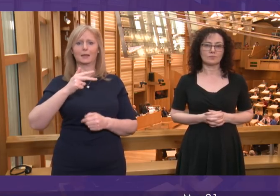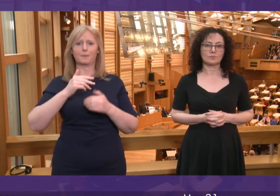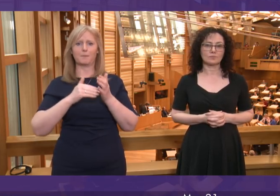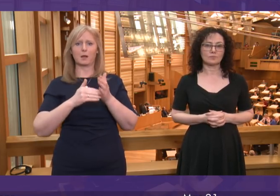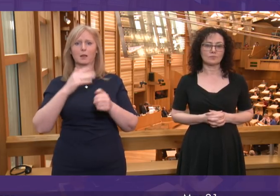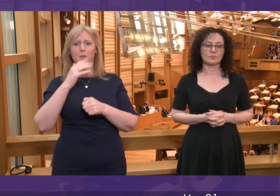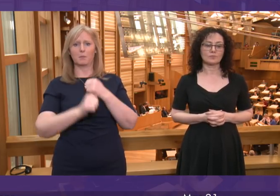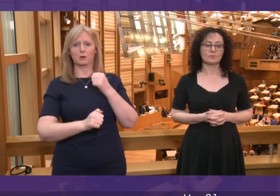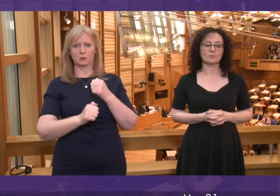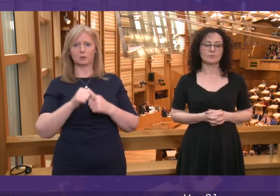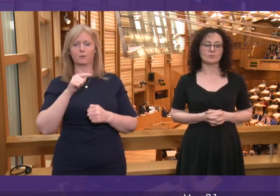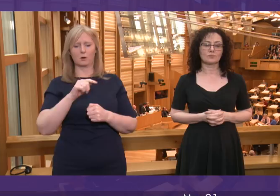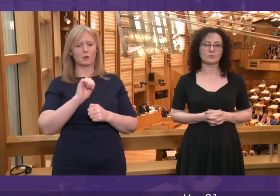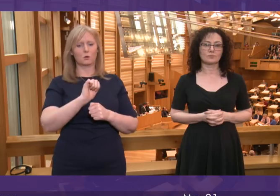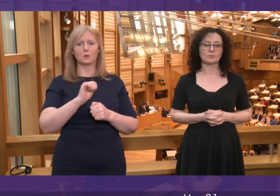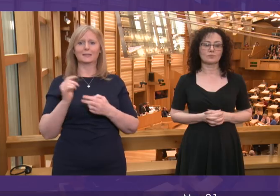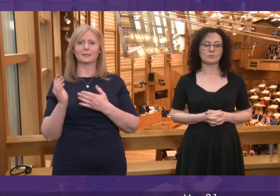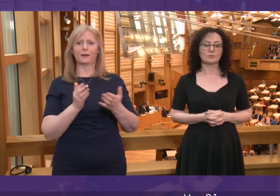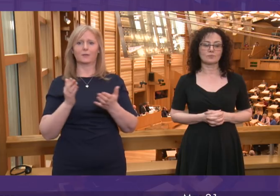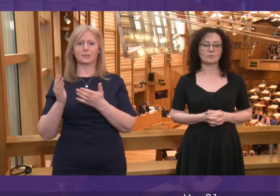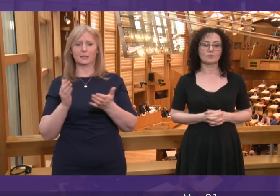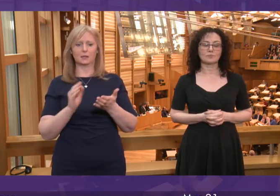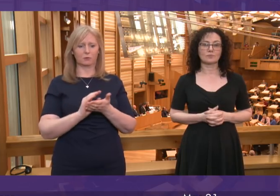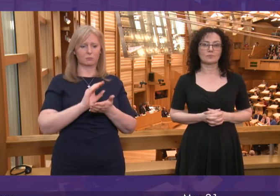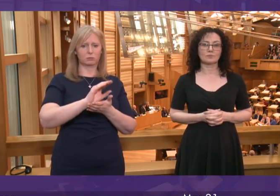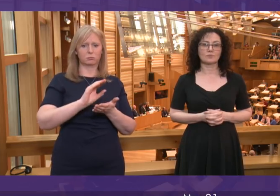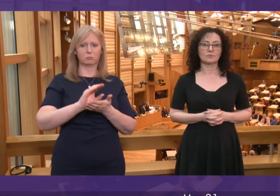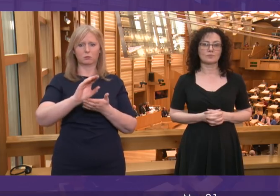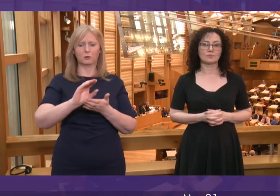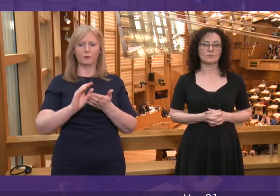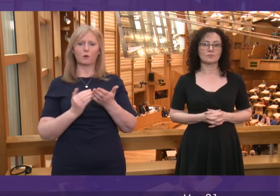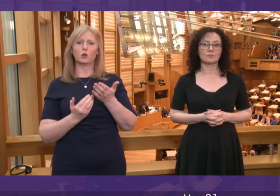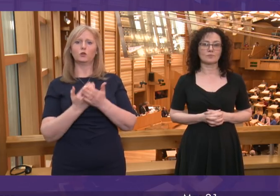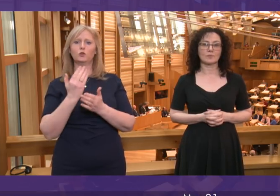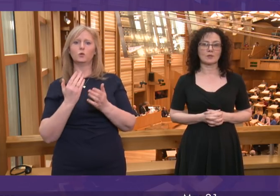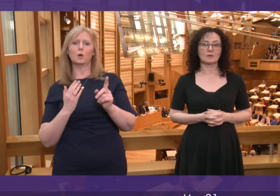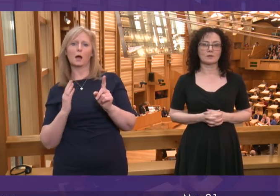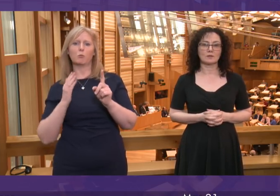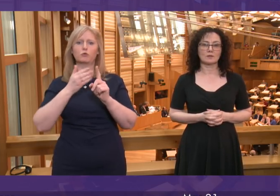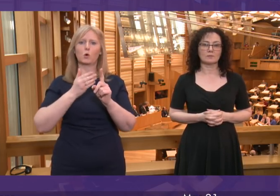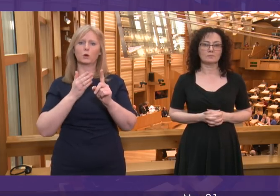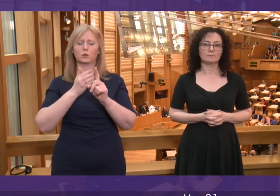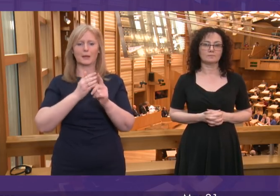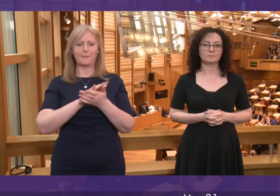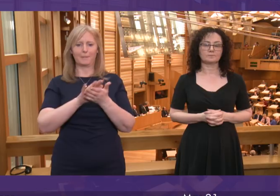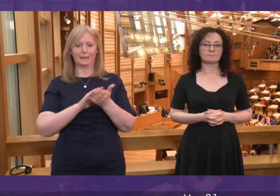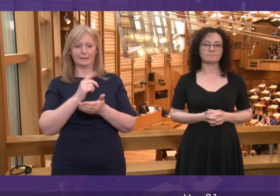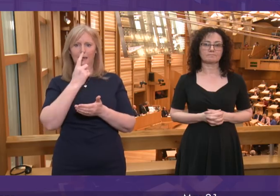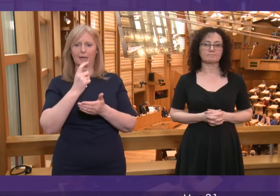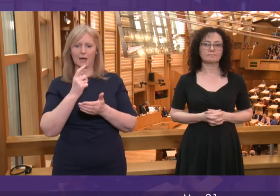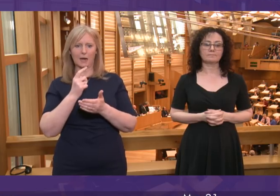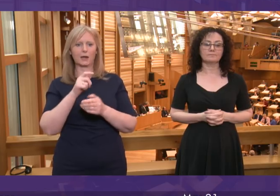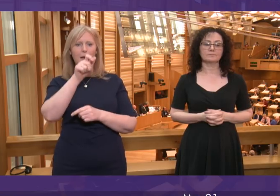drug and alcohol services, which are allocated to support new approaches so that we are responding in a much more joined-up and person